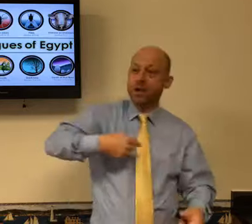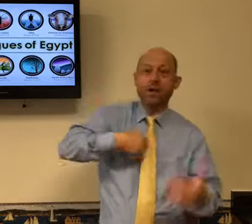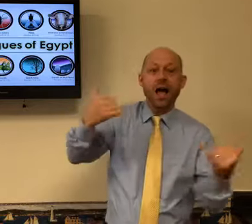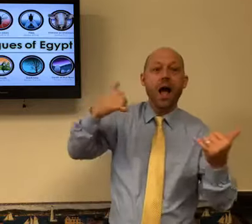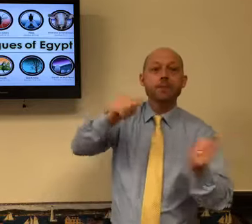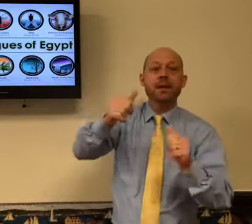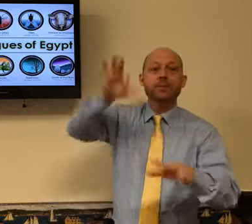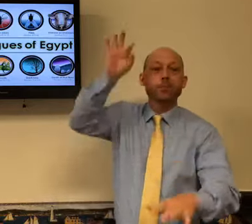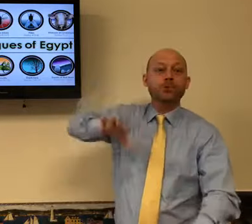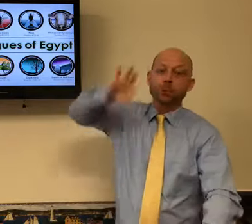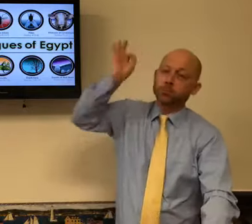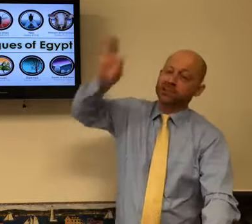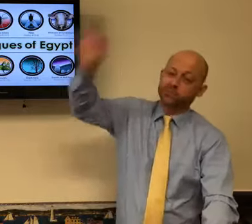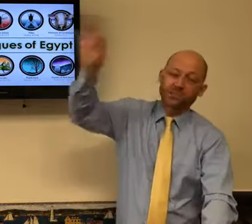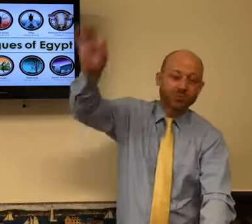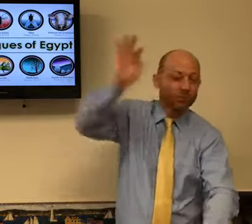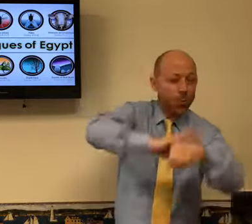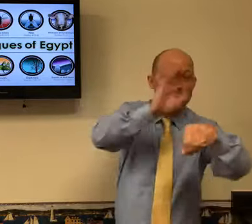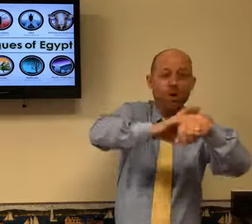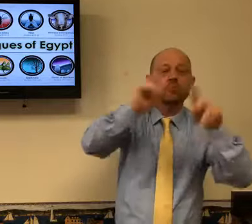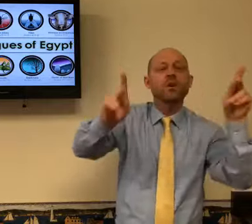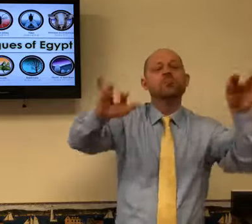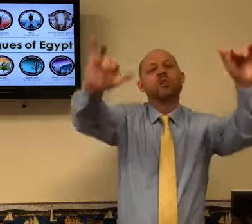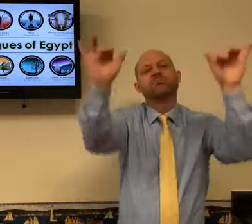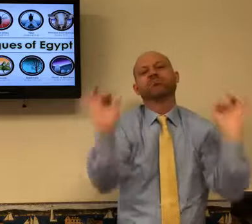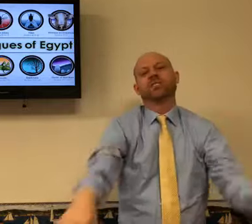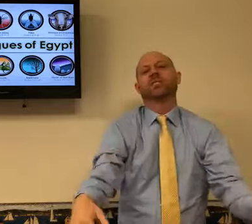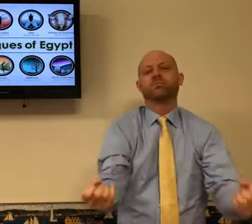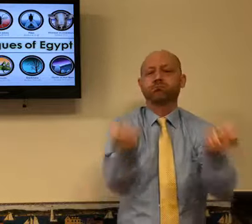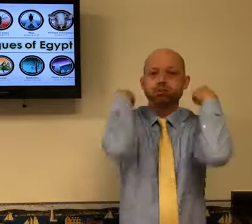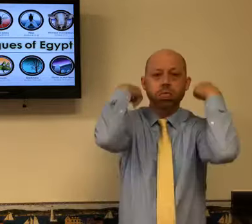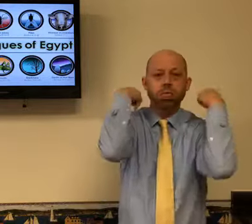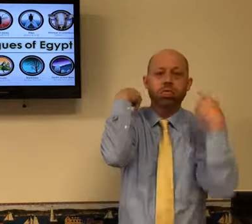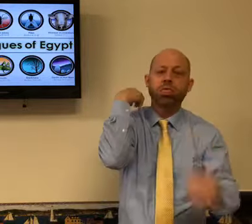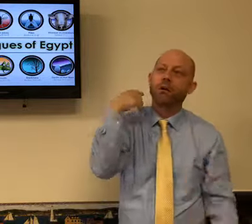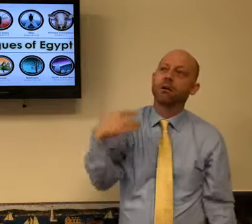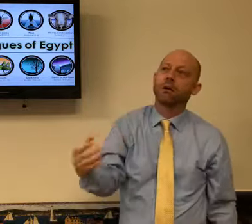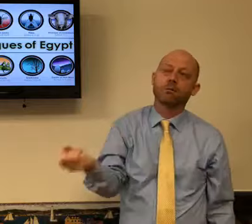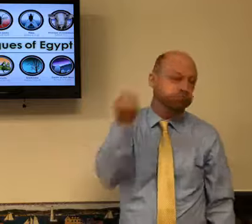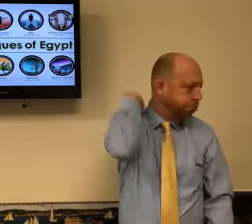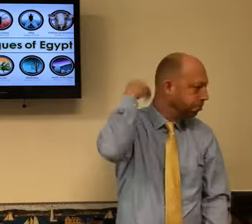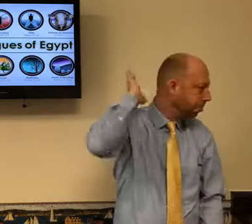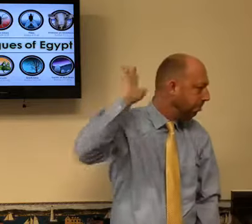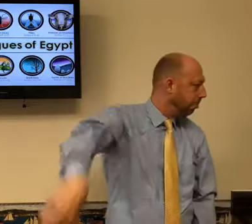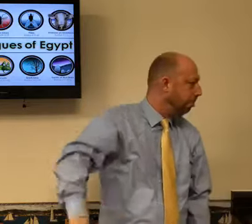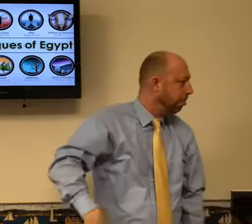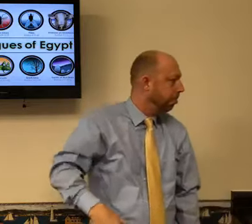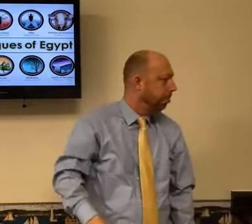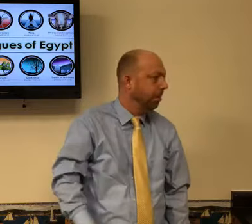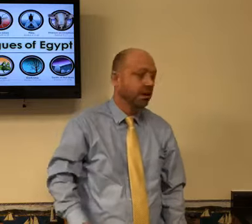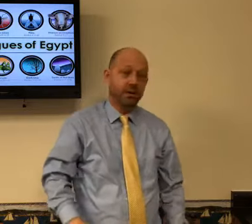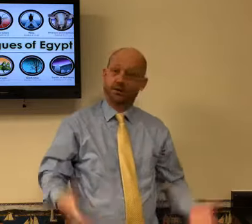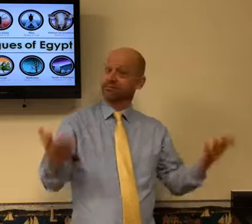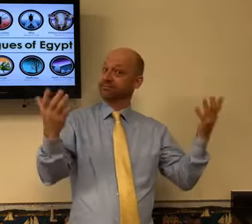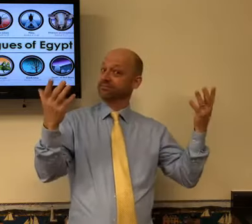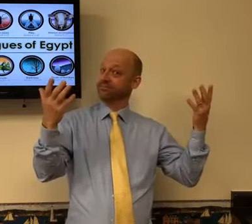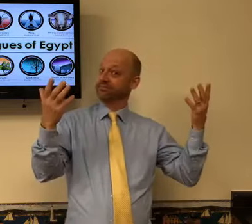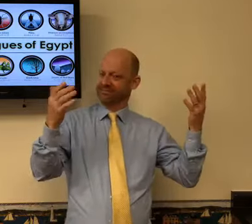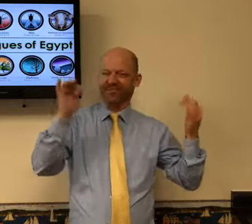he preached and he preached and here us pastors are, we're preaching and we're warning and people aren't paying attention or they're ignoring it.